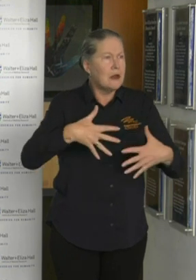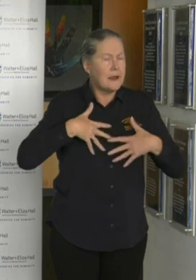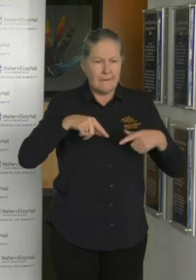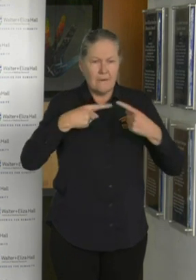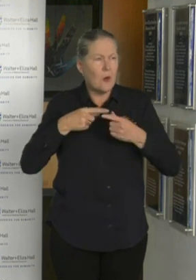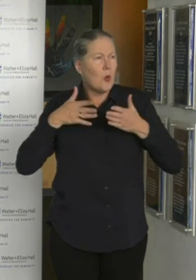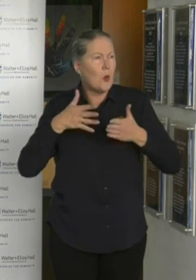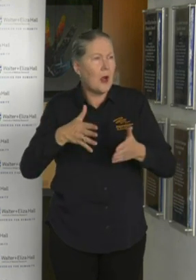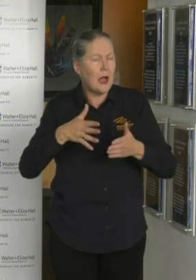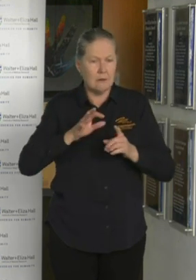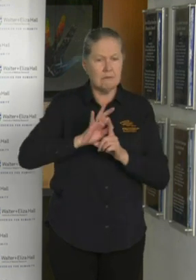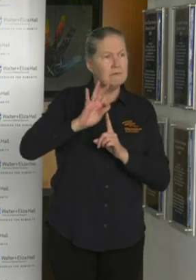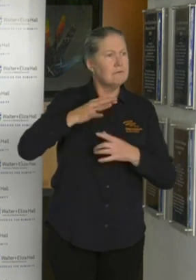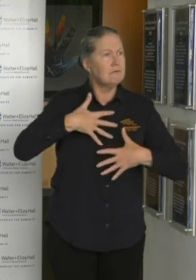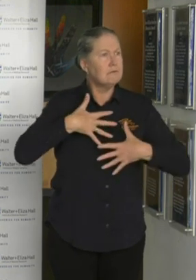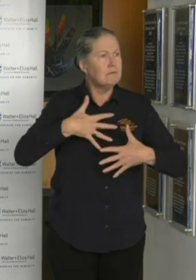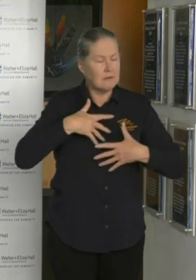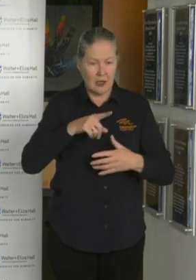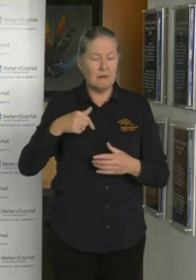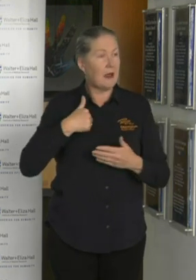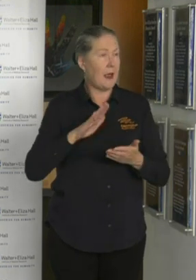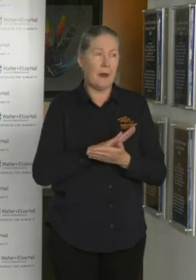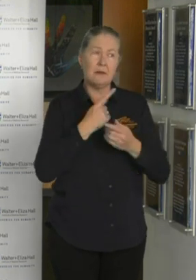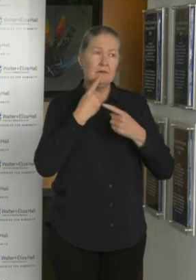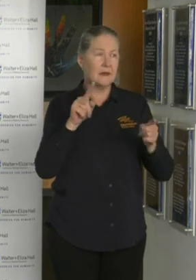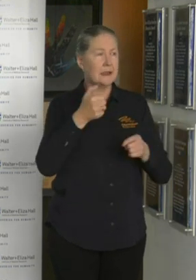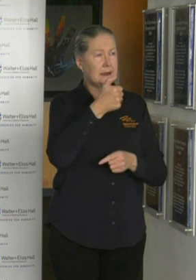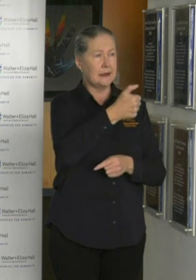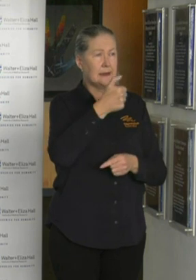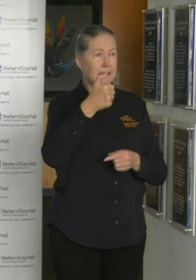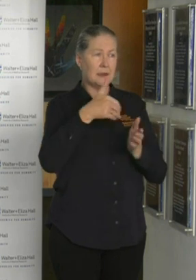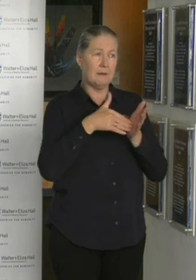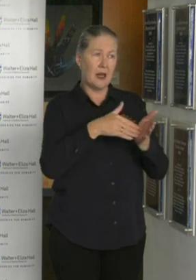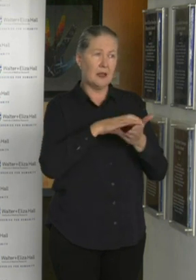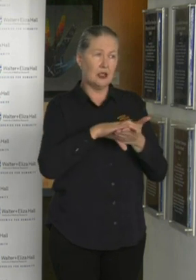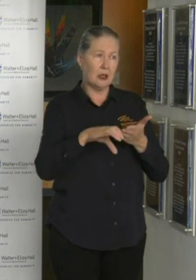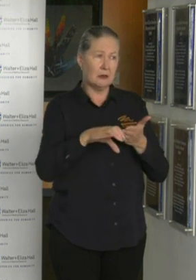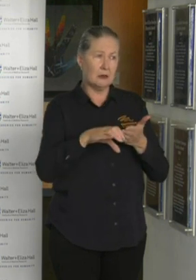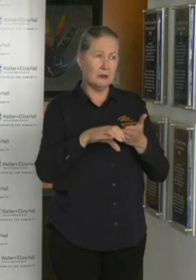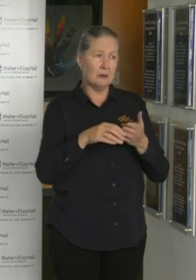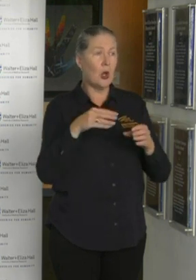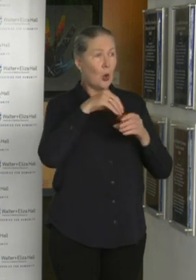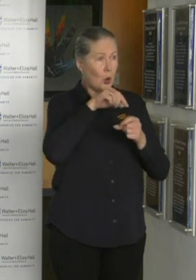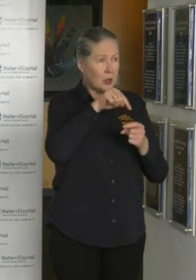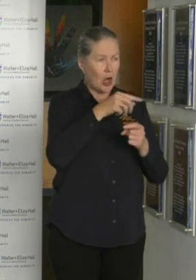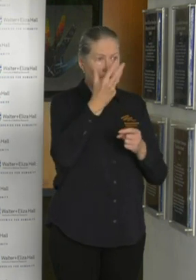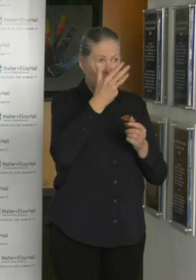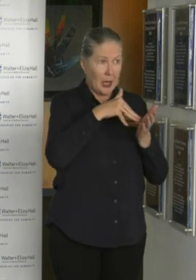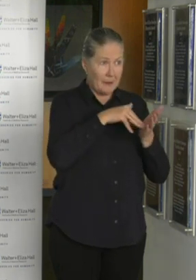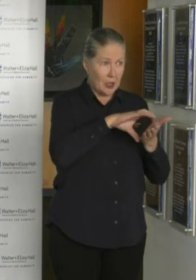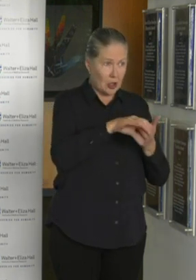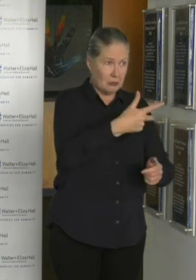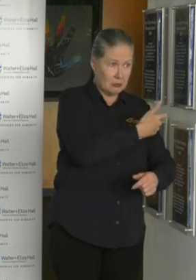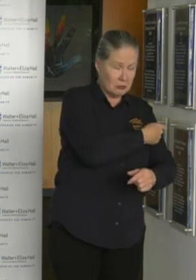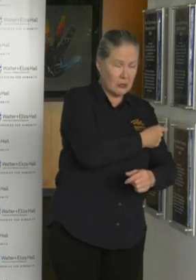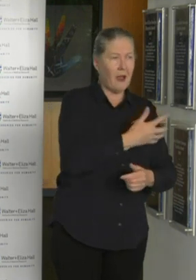delighted as part of that to announce $66 million. That includes approximately $19 million for vaccines with $5 million